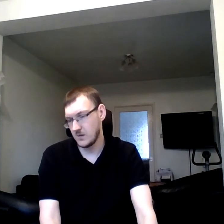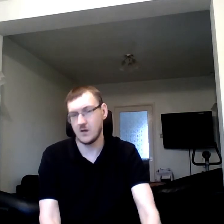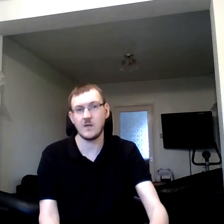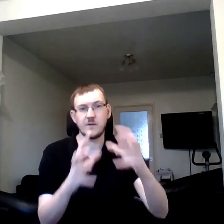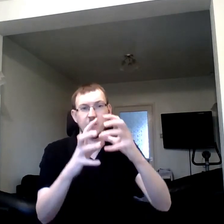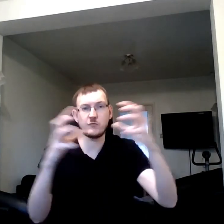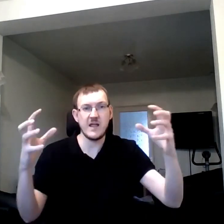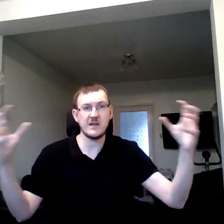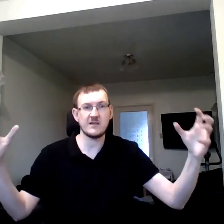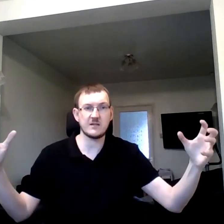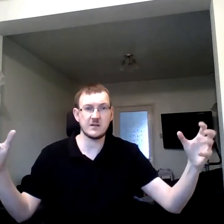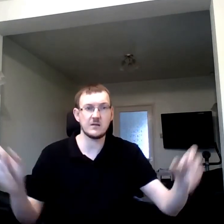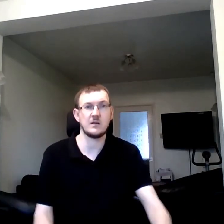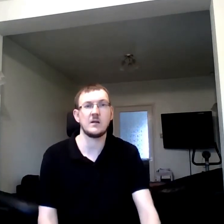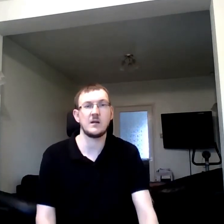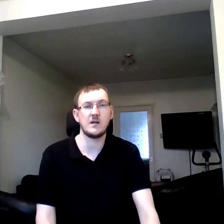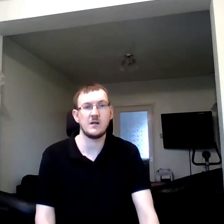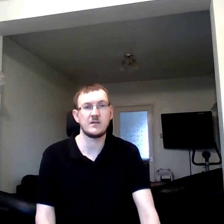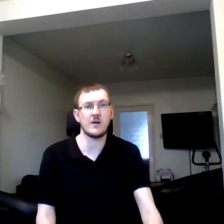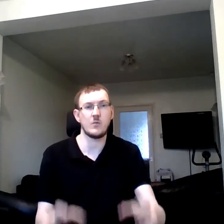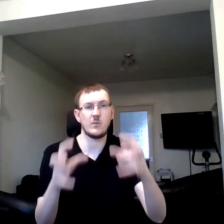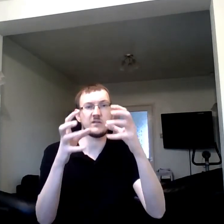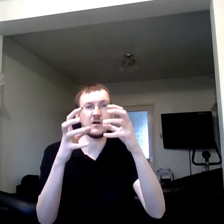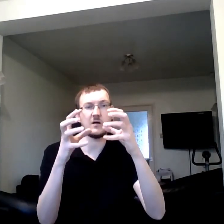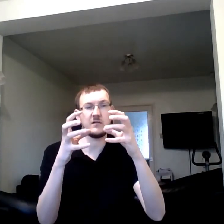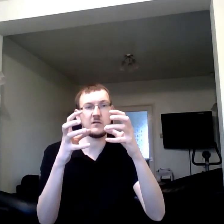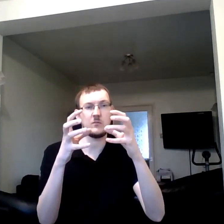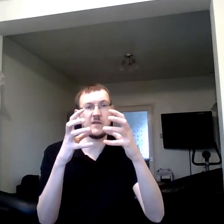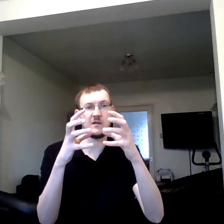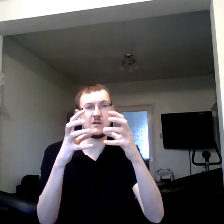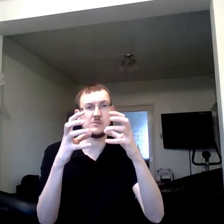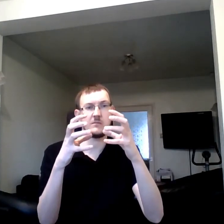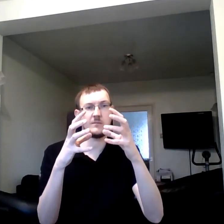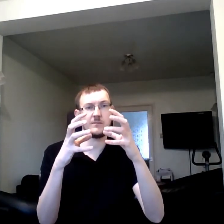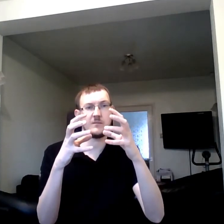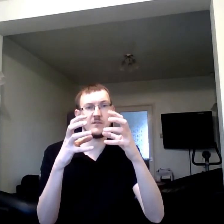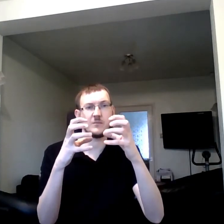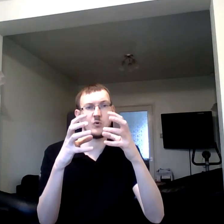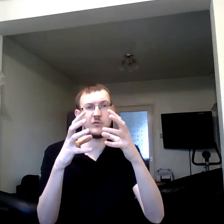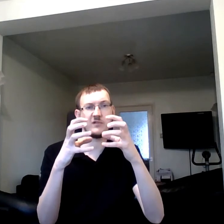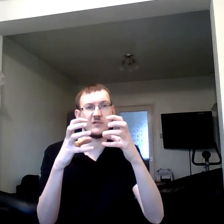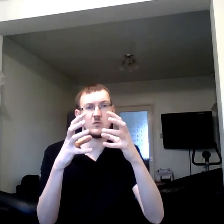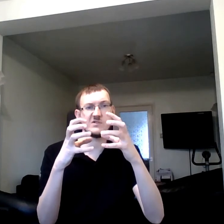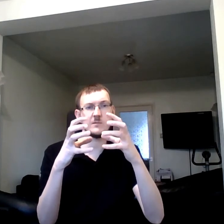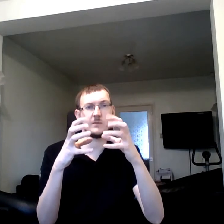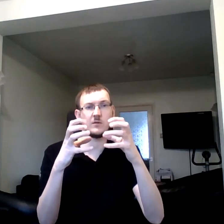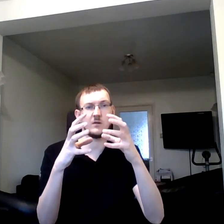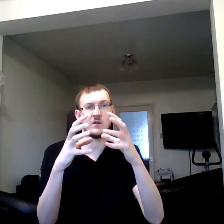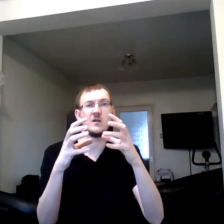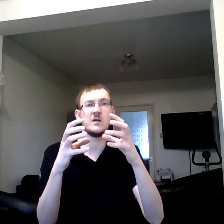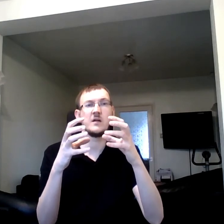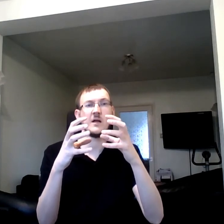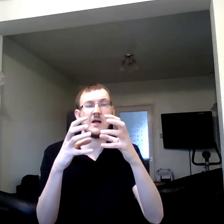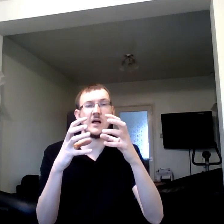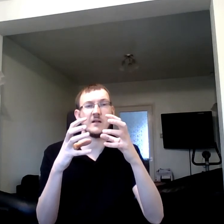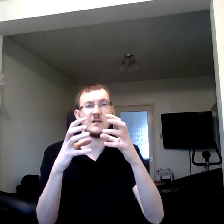The great. So. start. With a. Small. Squidgy ball. And.